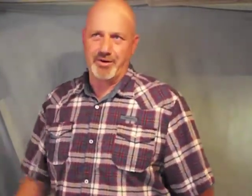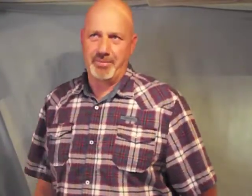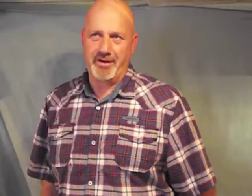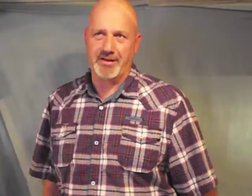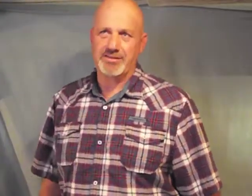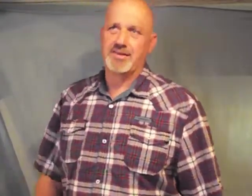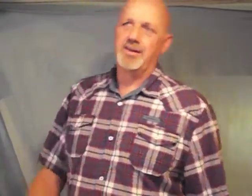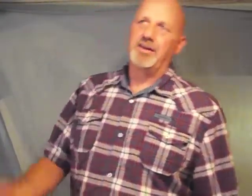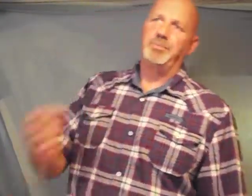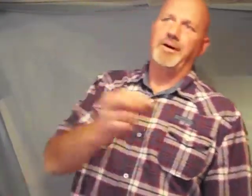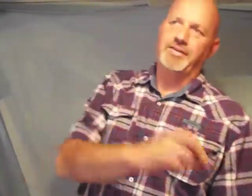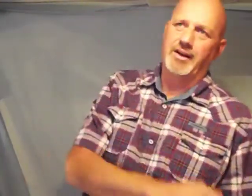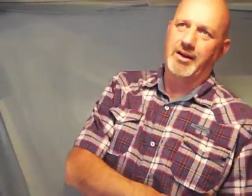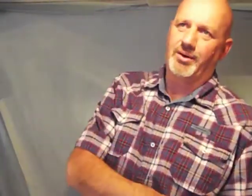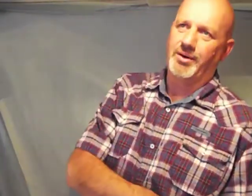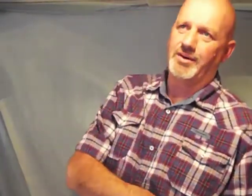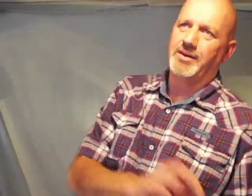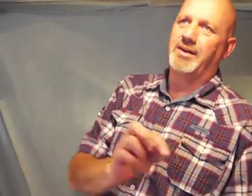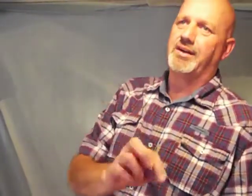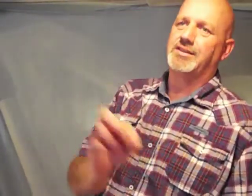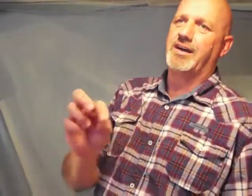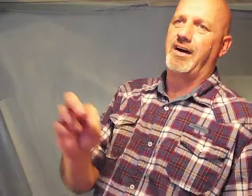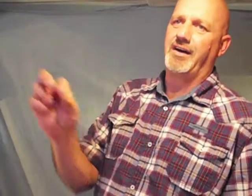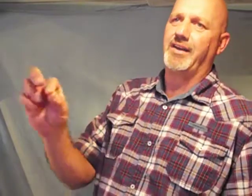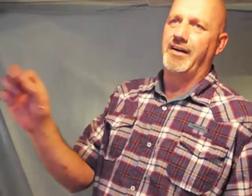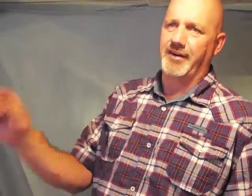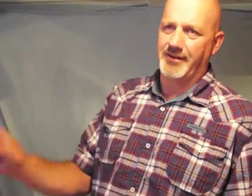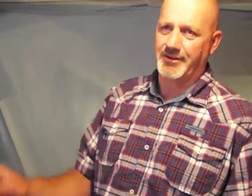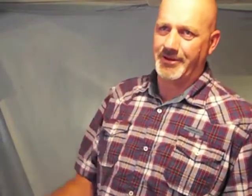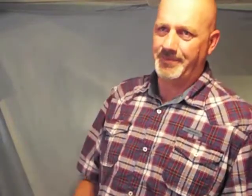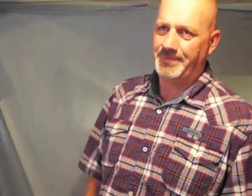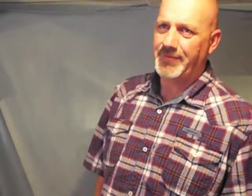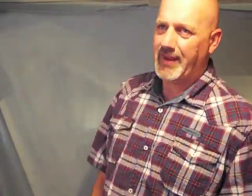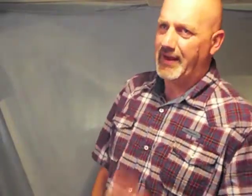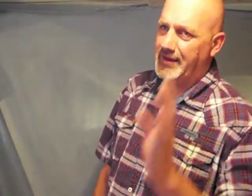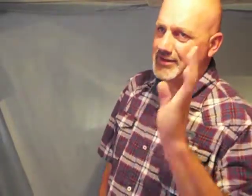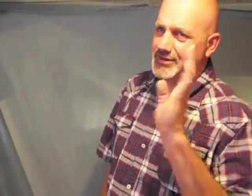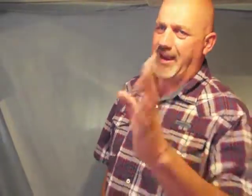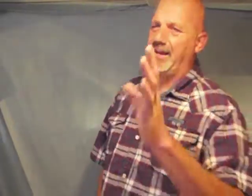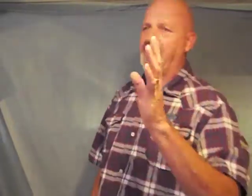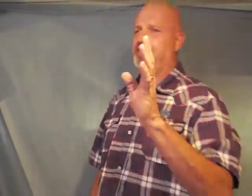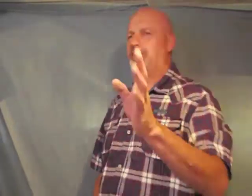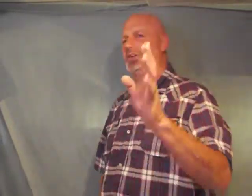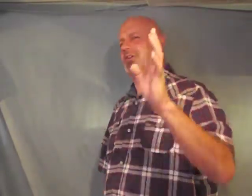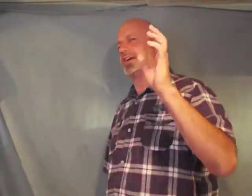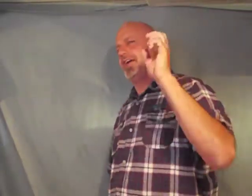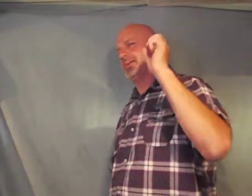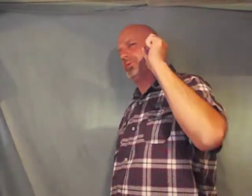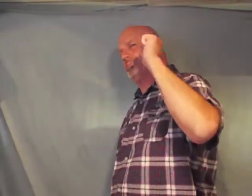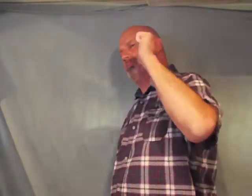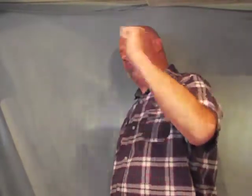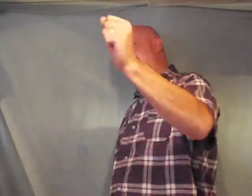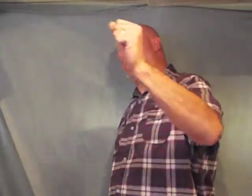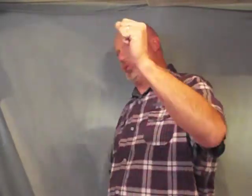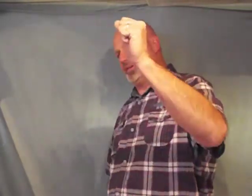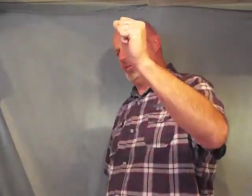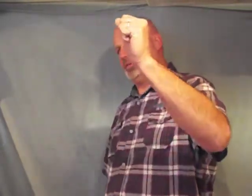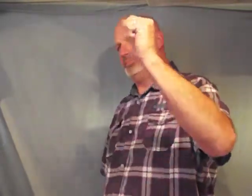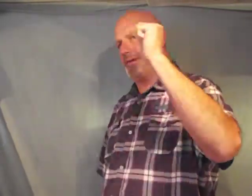appearance but the Lord looks on the heart Satan you and your kingdom are bound by